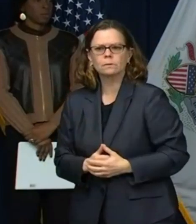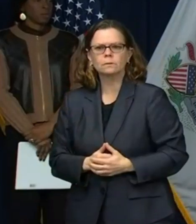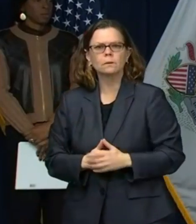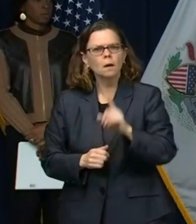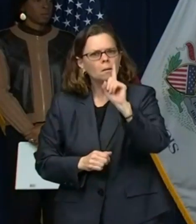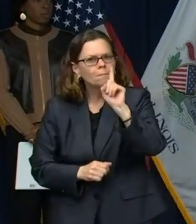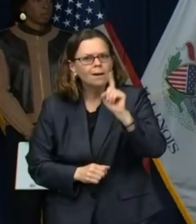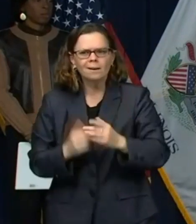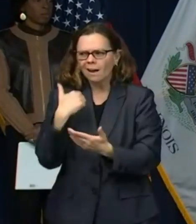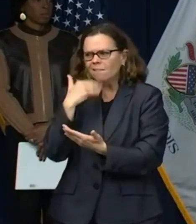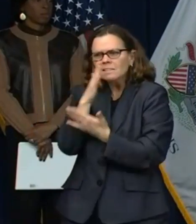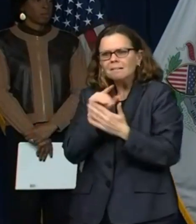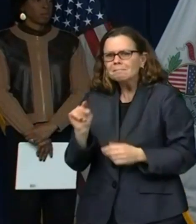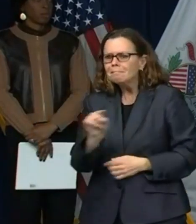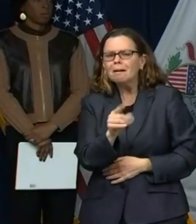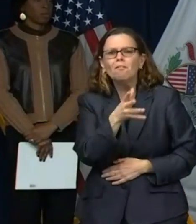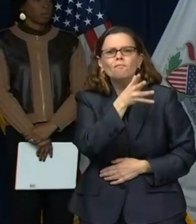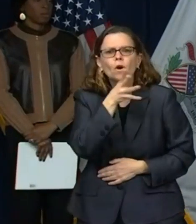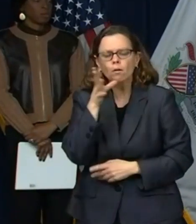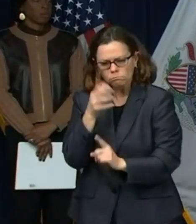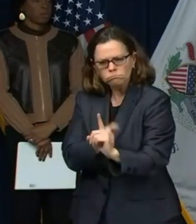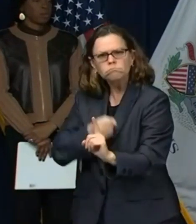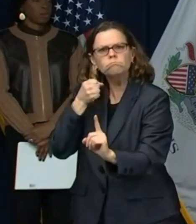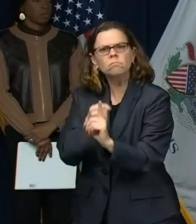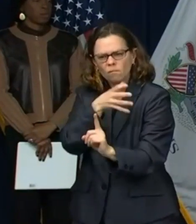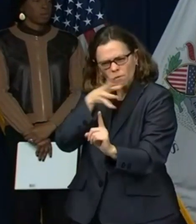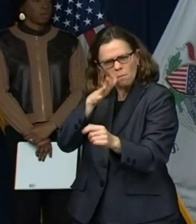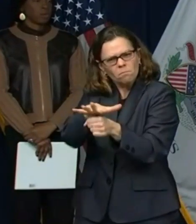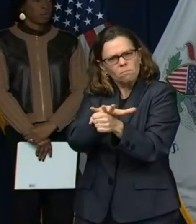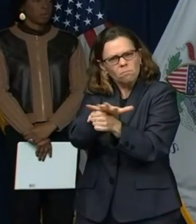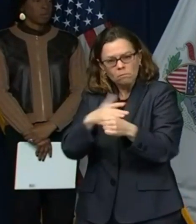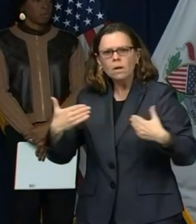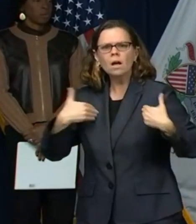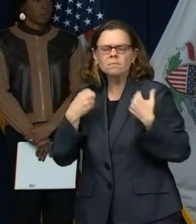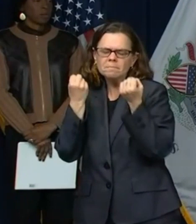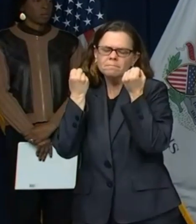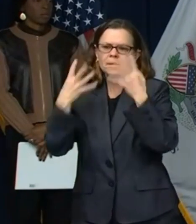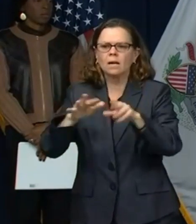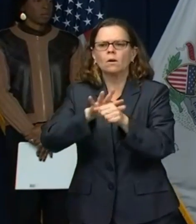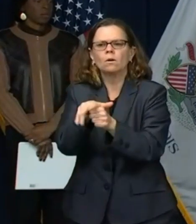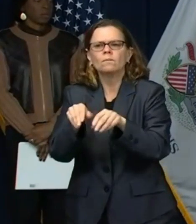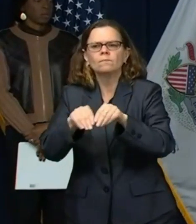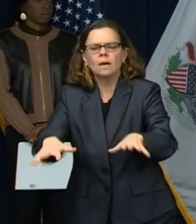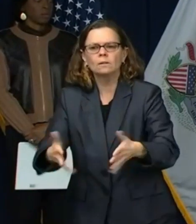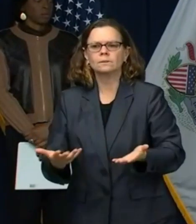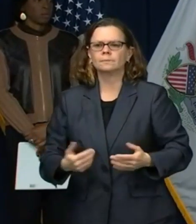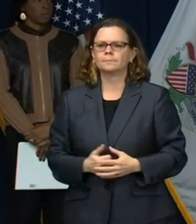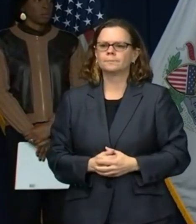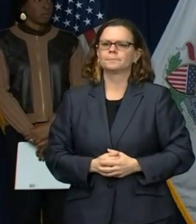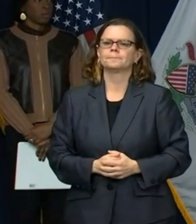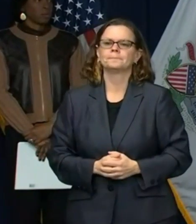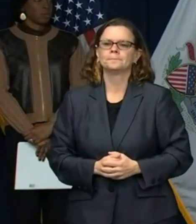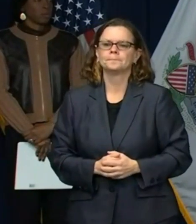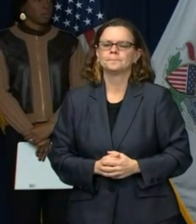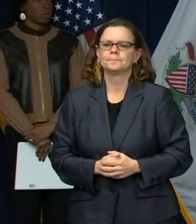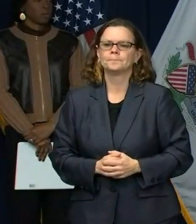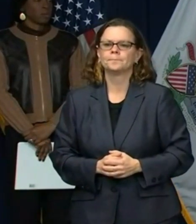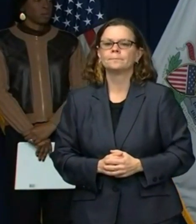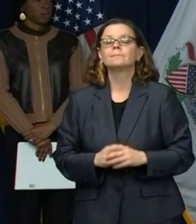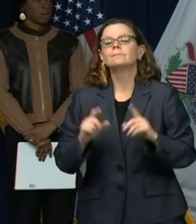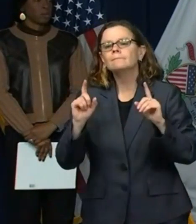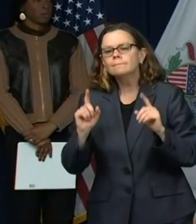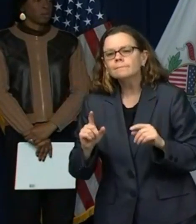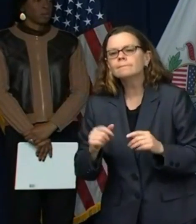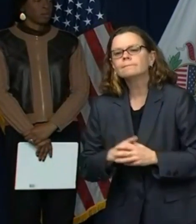Obviously, when we look at, you look at what we did with regard to, um, you know, with regard to, uh, elective surgeries,